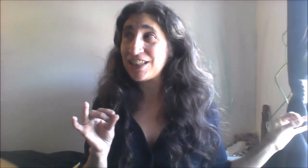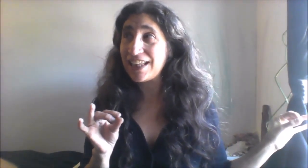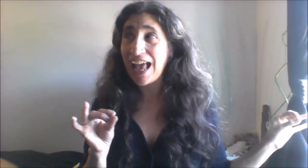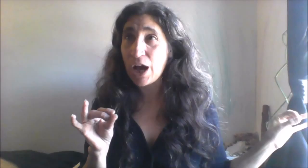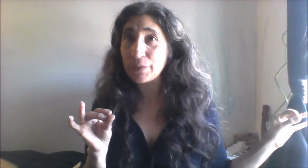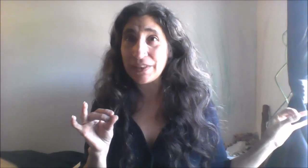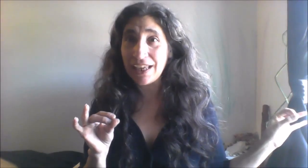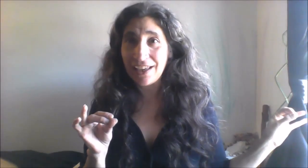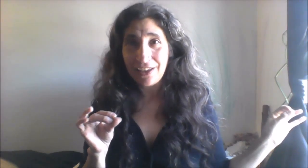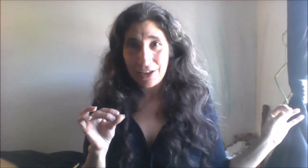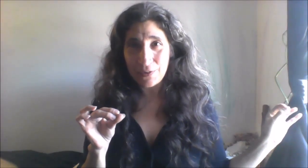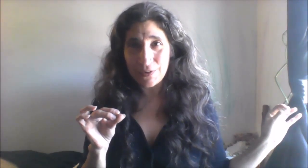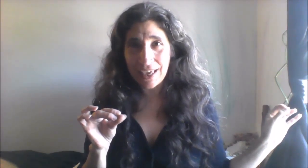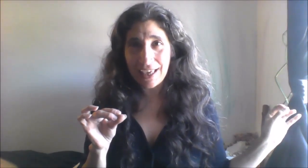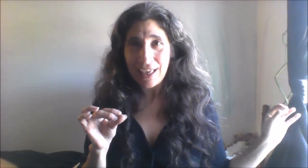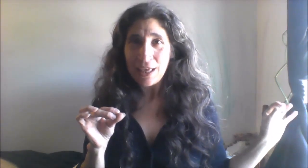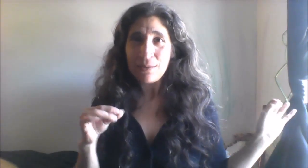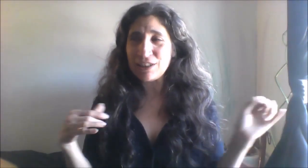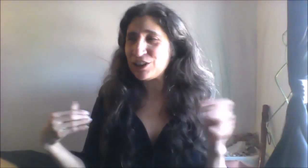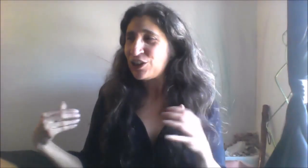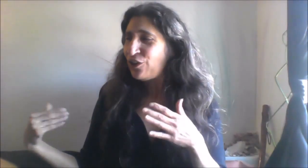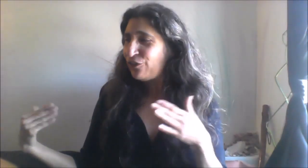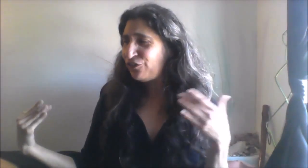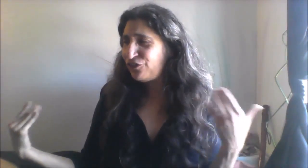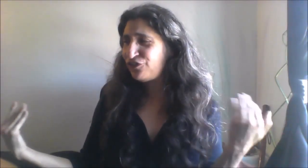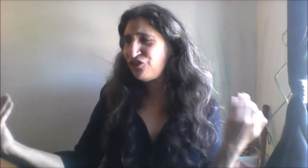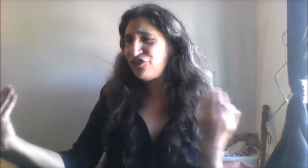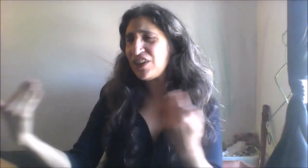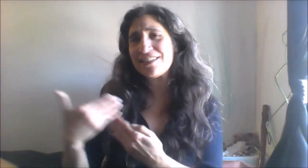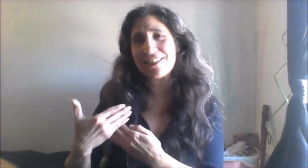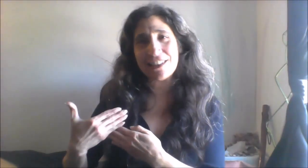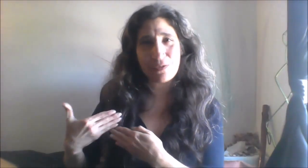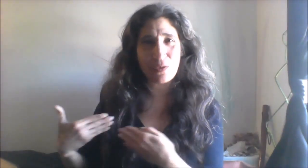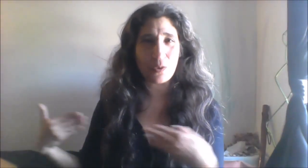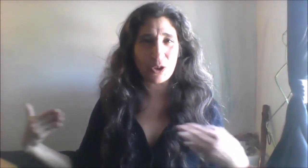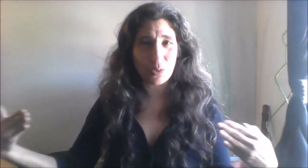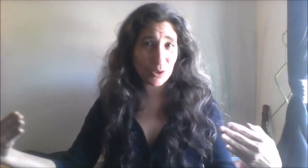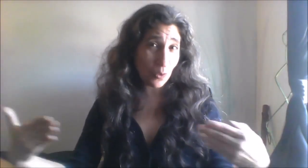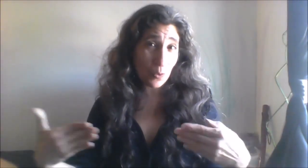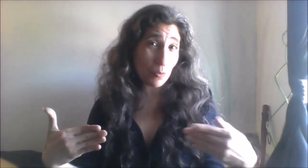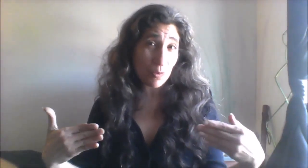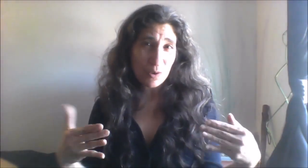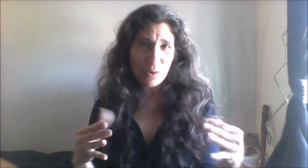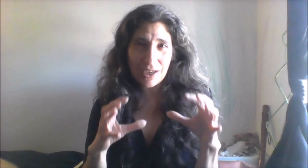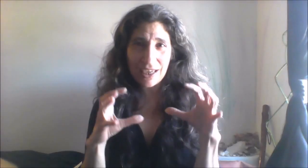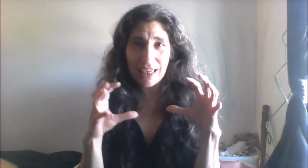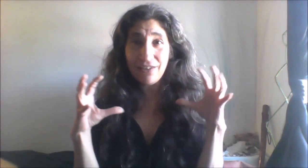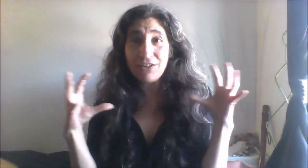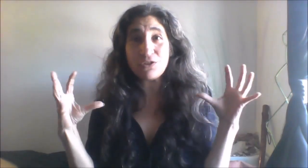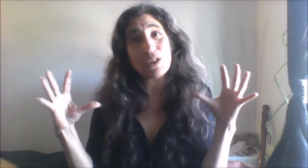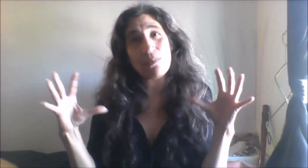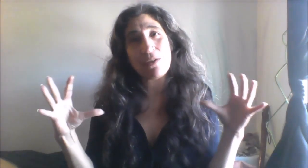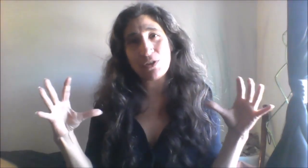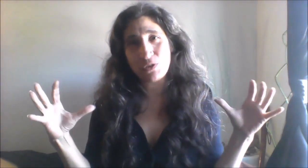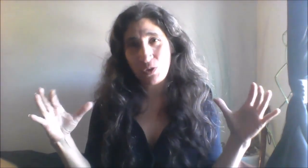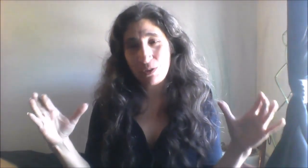he's fiercely devoted to his home okay here is all about discernment and that's what this card means it's about